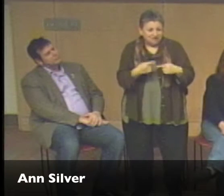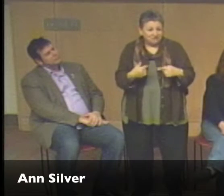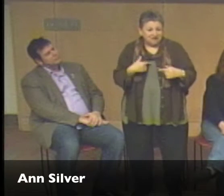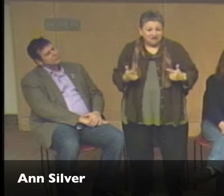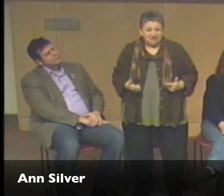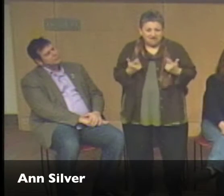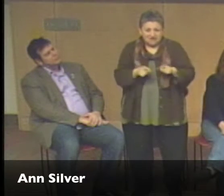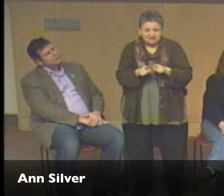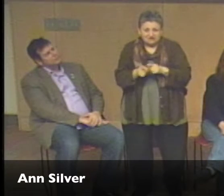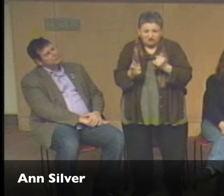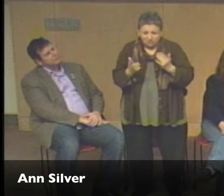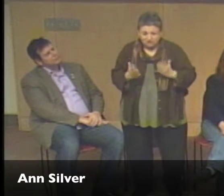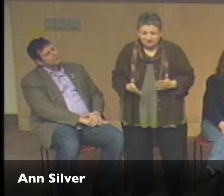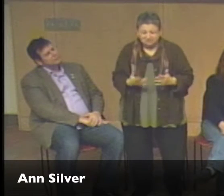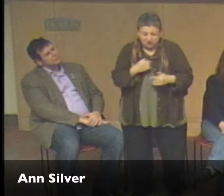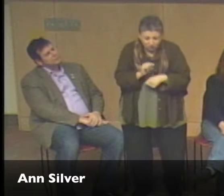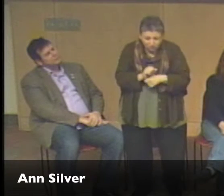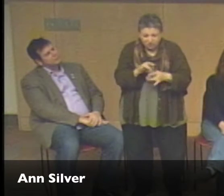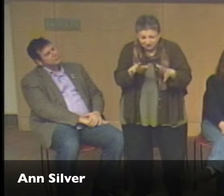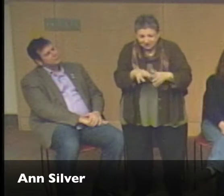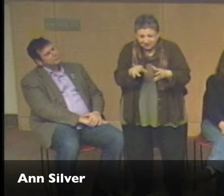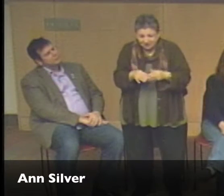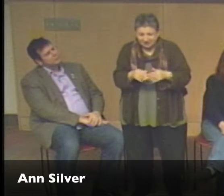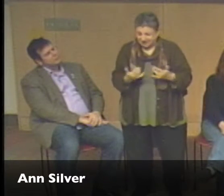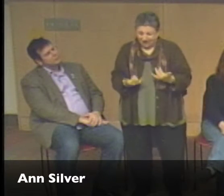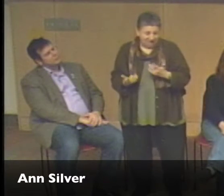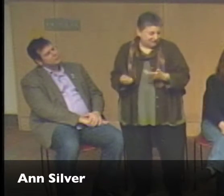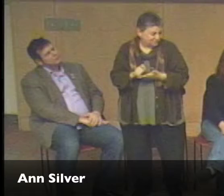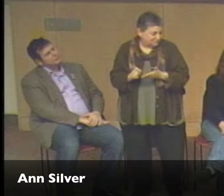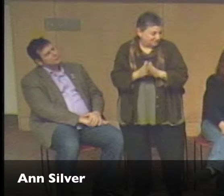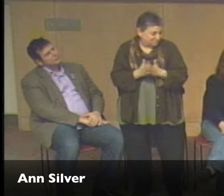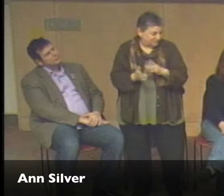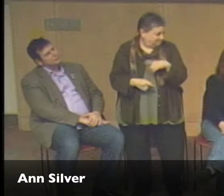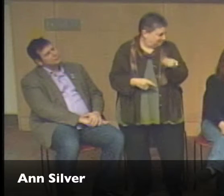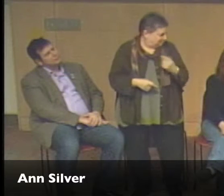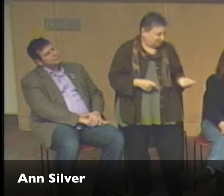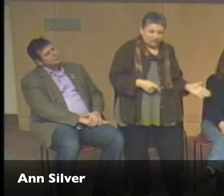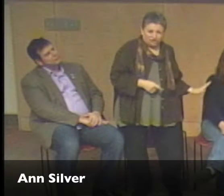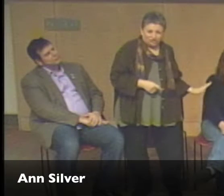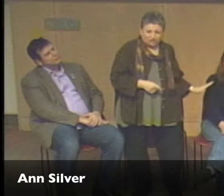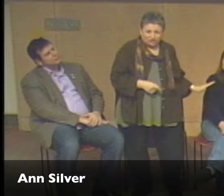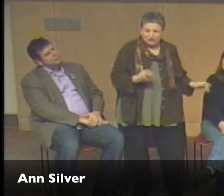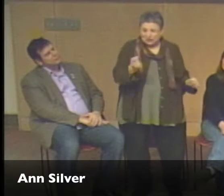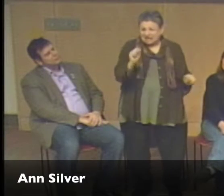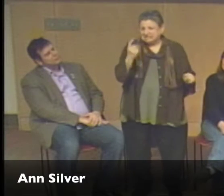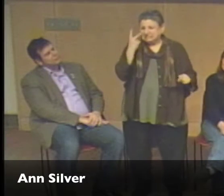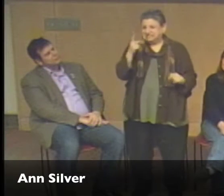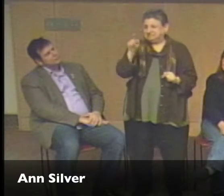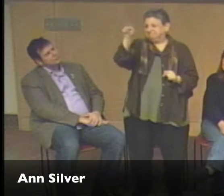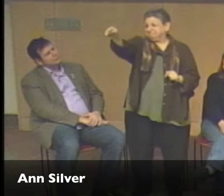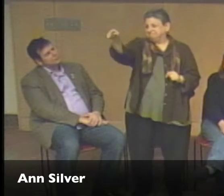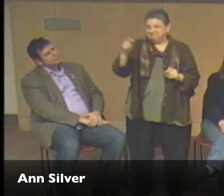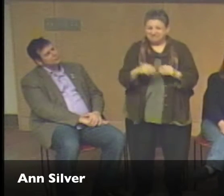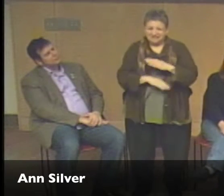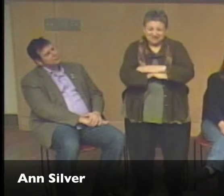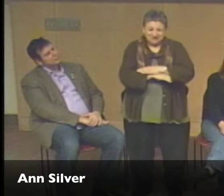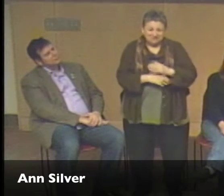And he wrote a book about life as a Deaf artist and the work and the things that we create. And he just finished a book also about Nancy Vork, which you'll find